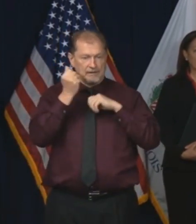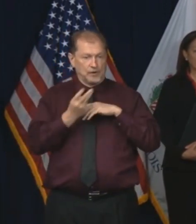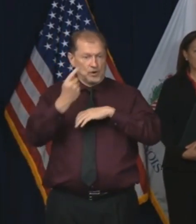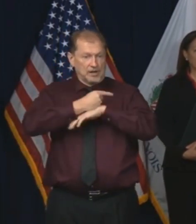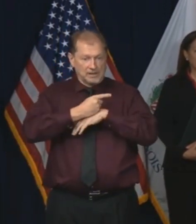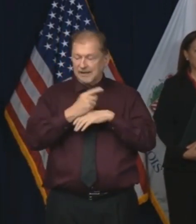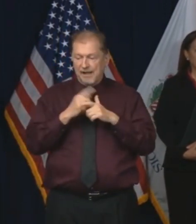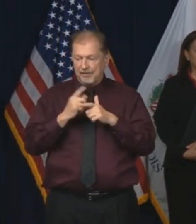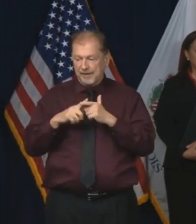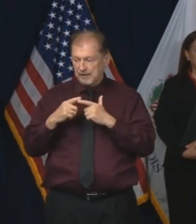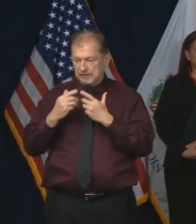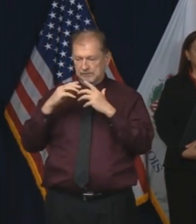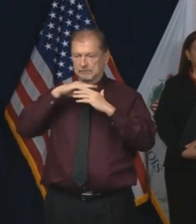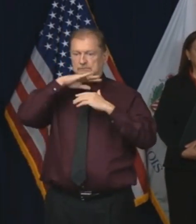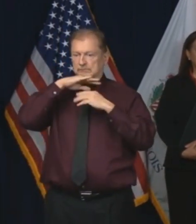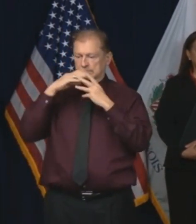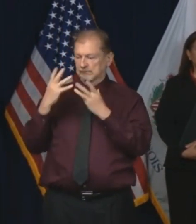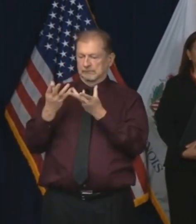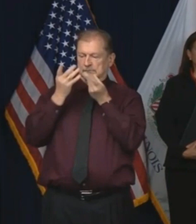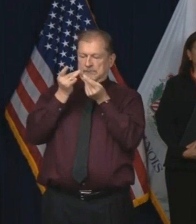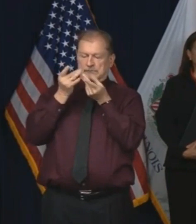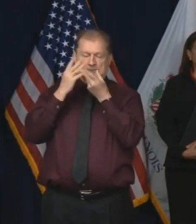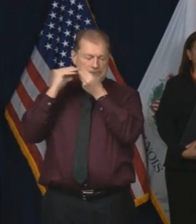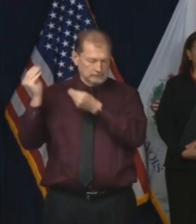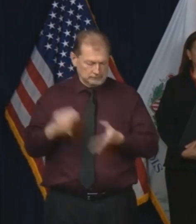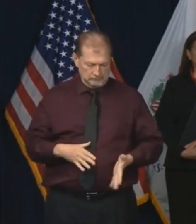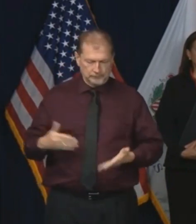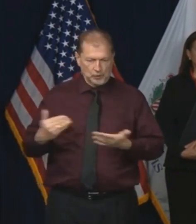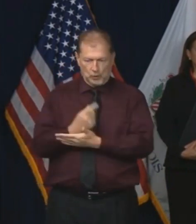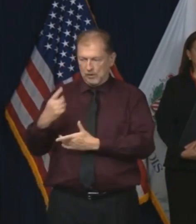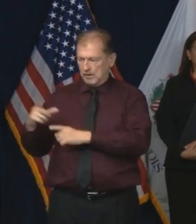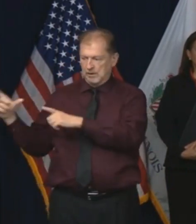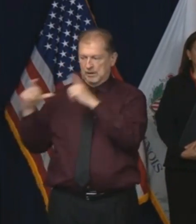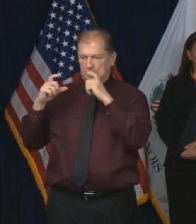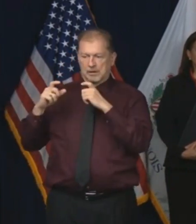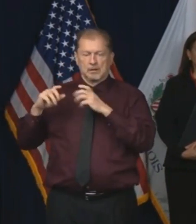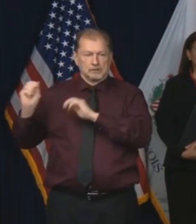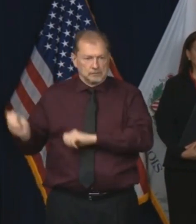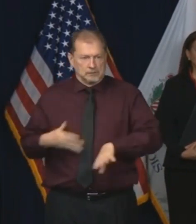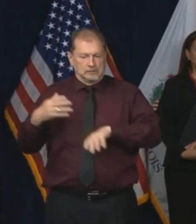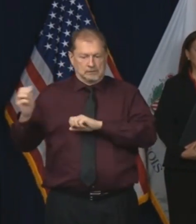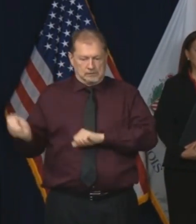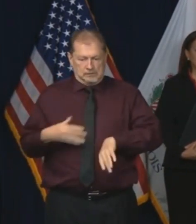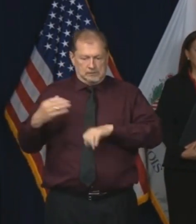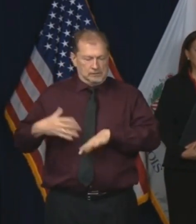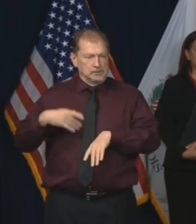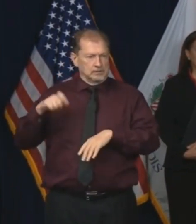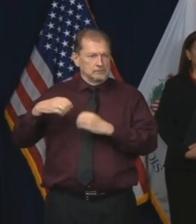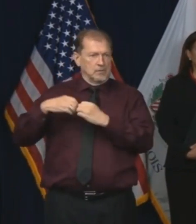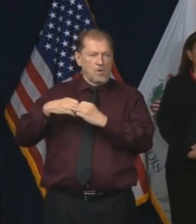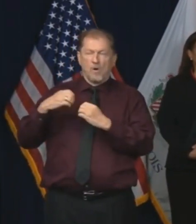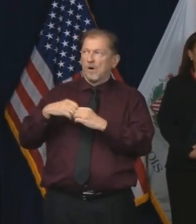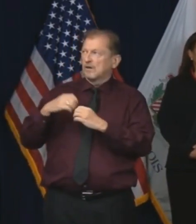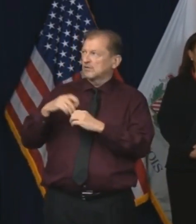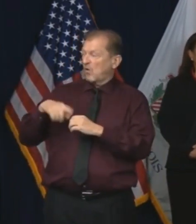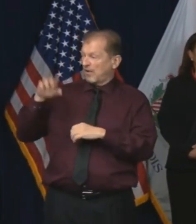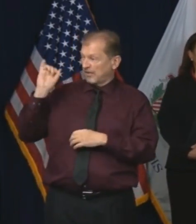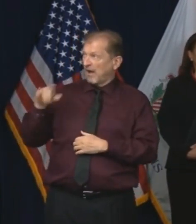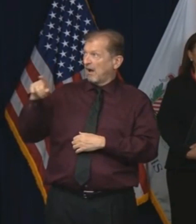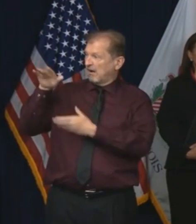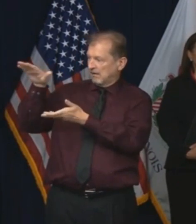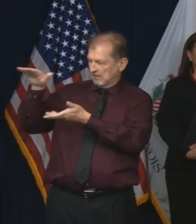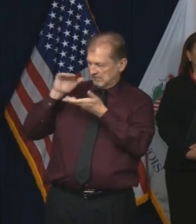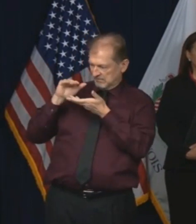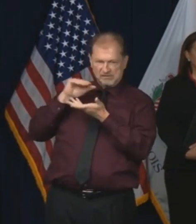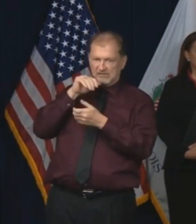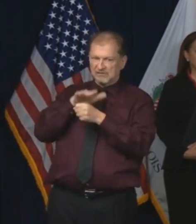discard them. And you need another one. And so we're going through PPE as a result of the need to replace these things.